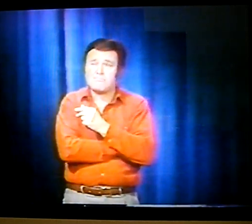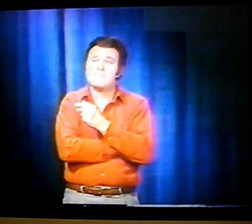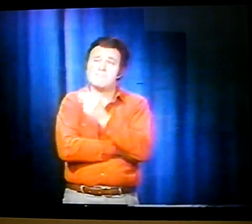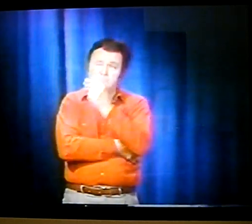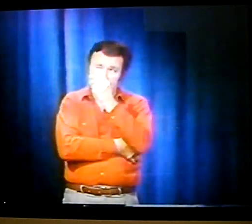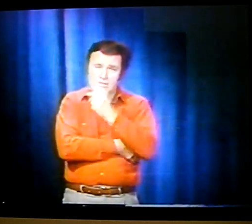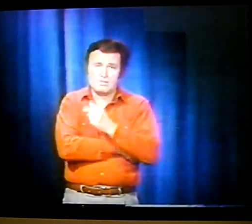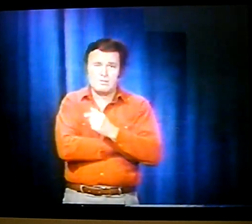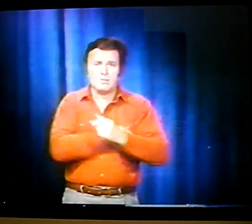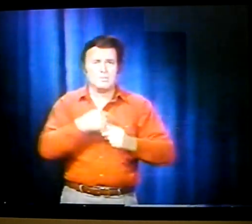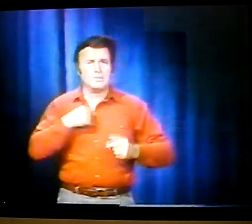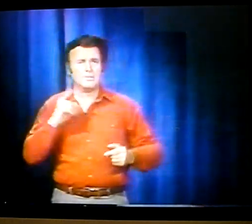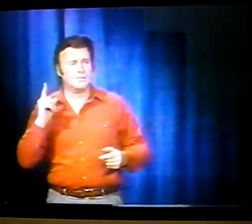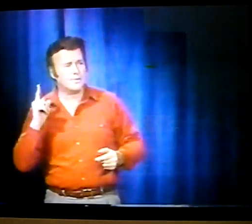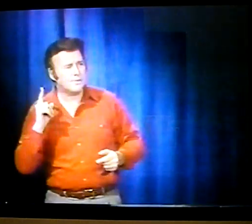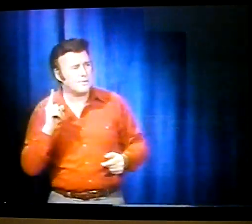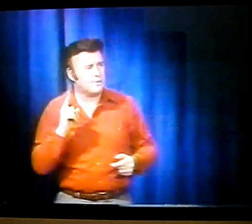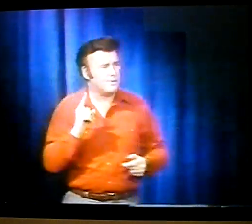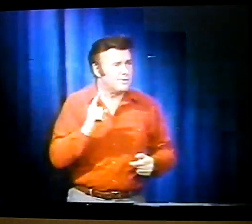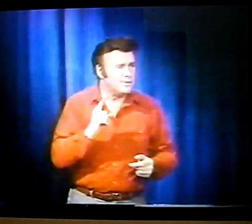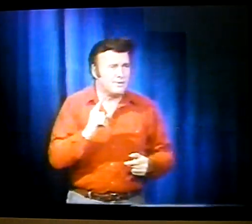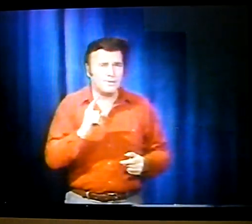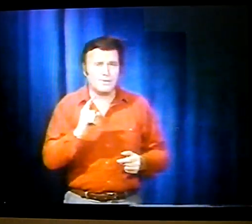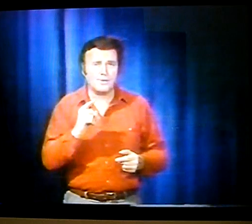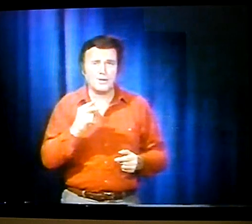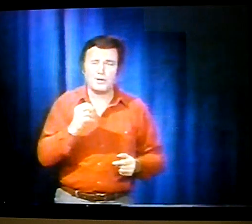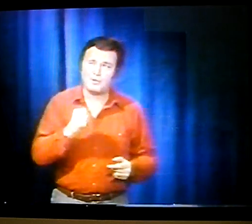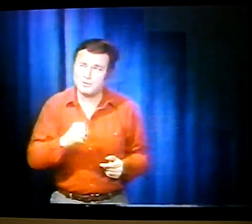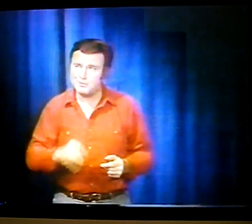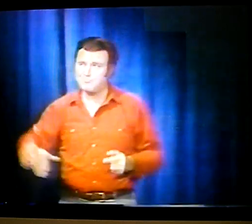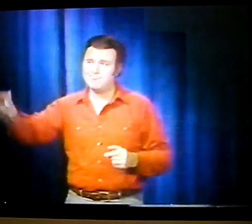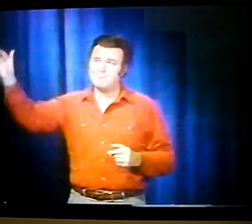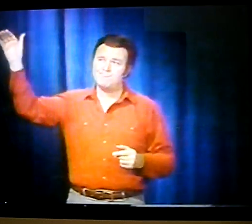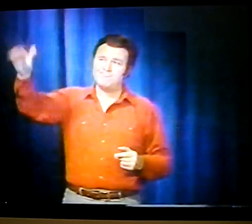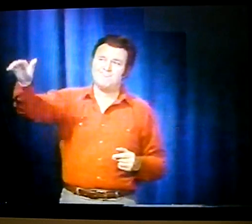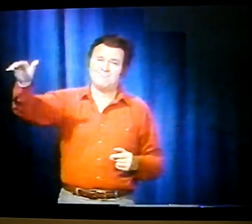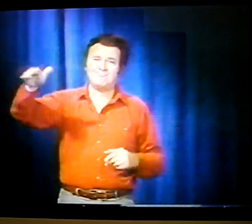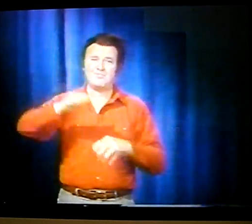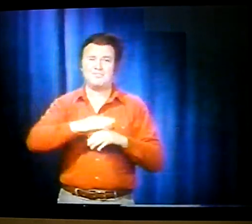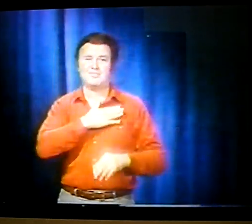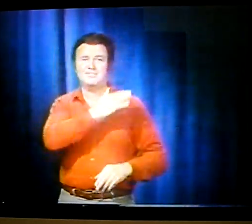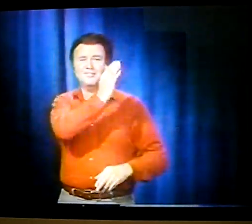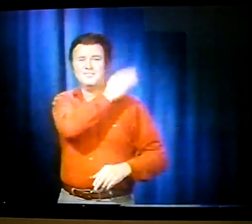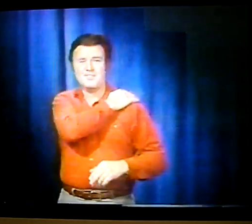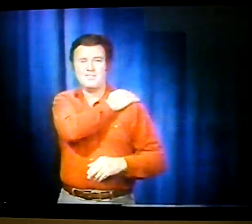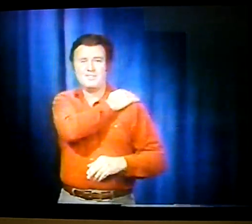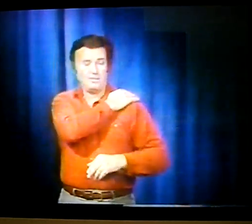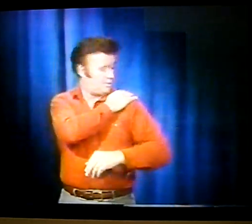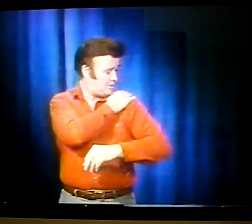Looking up at me. He walked over. He put his hand on my shoulder.